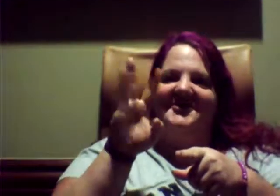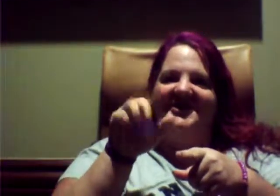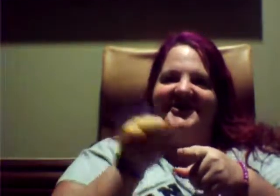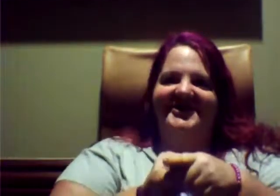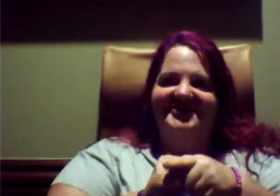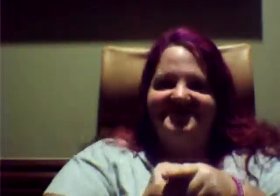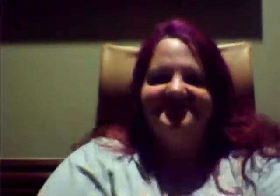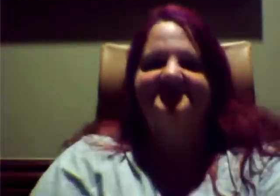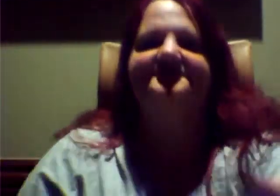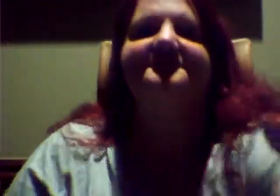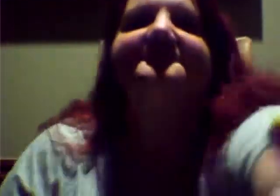Bye.